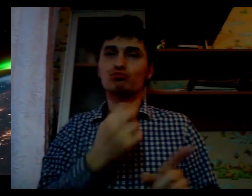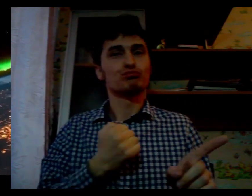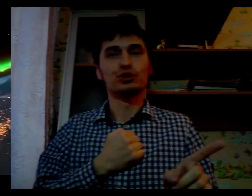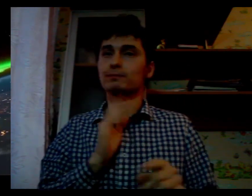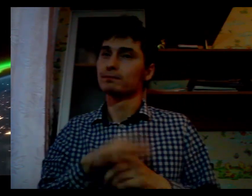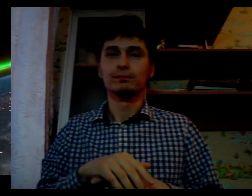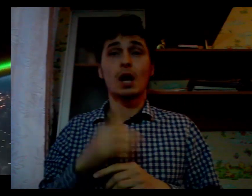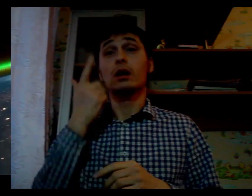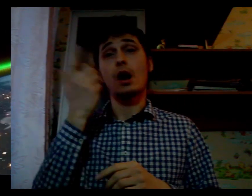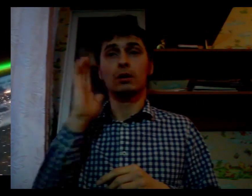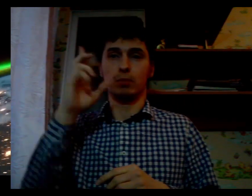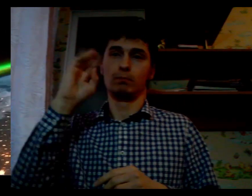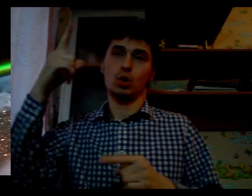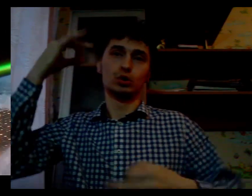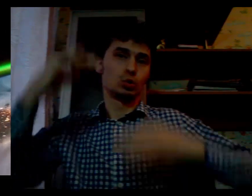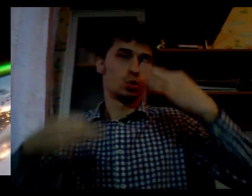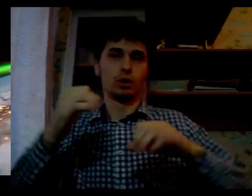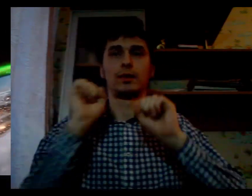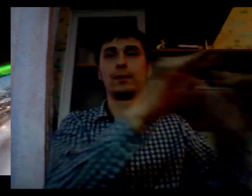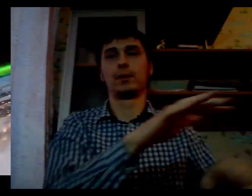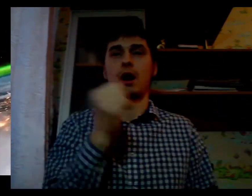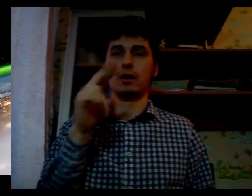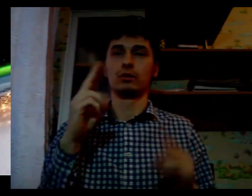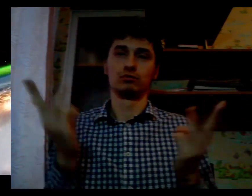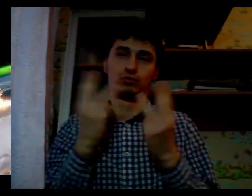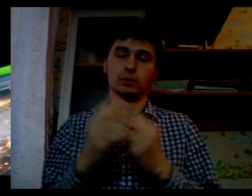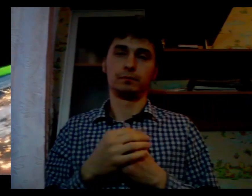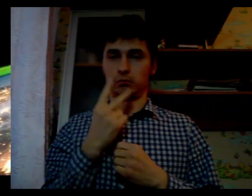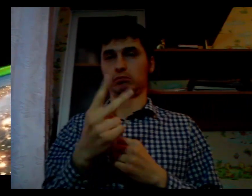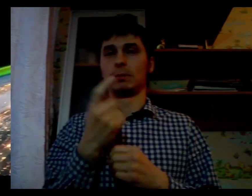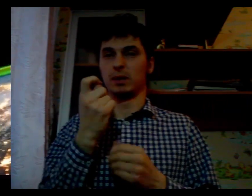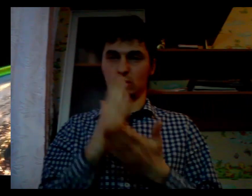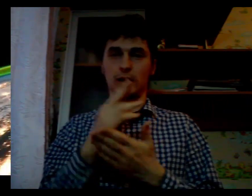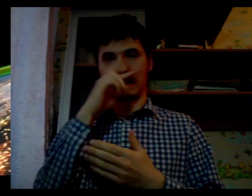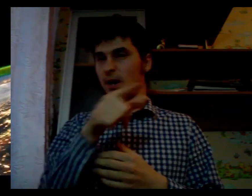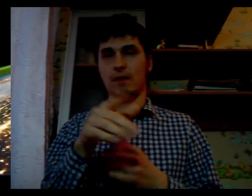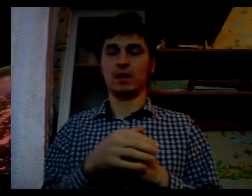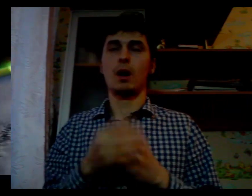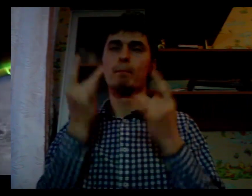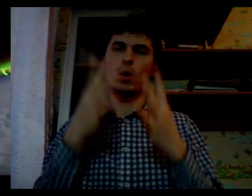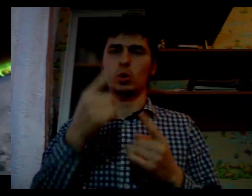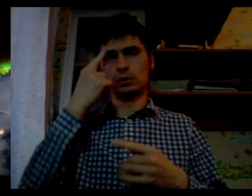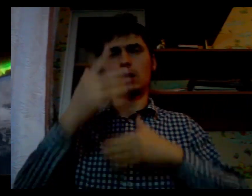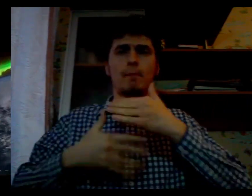Realizing this goal will require an intrepidorial spirit, a new generation of scientists.